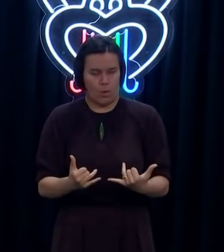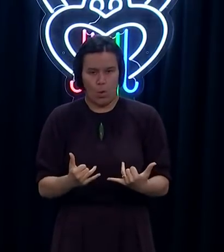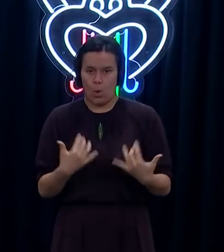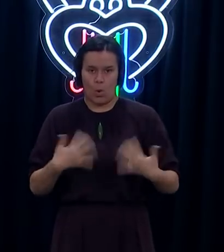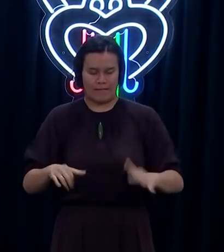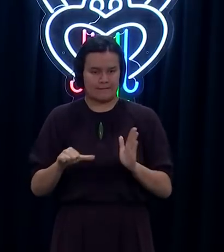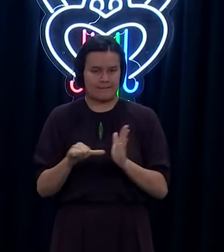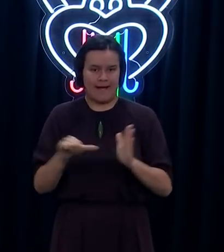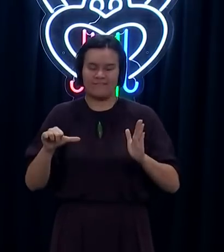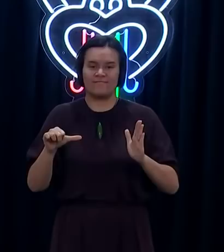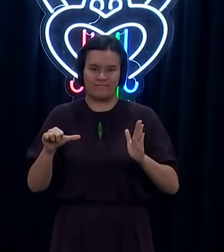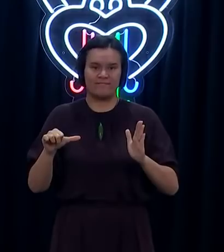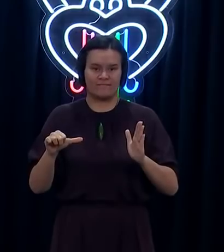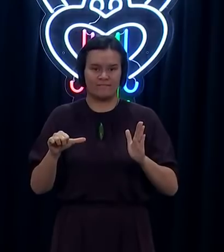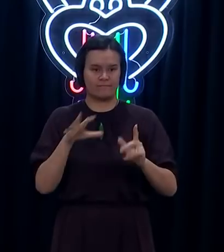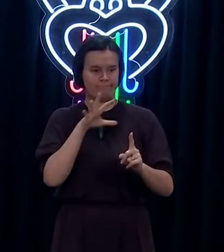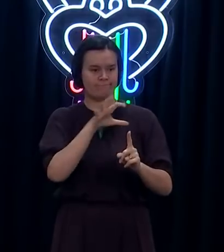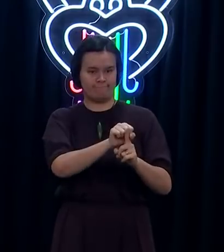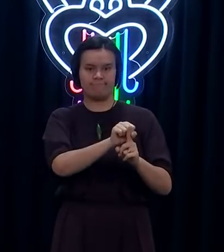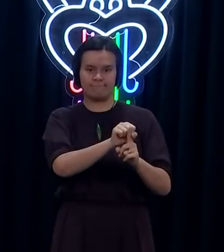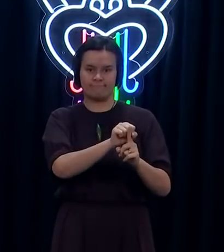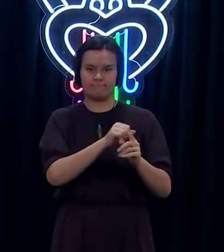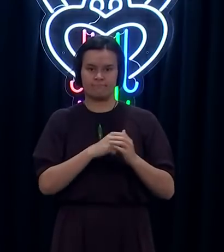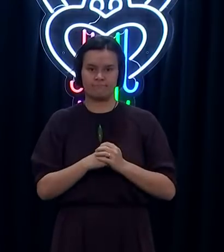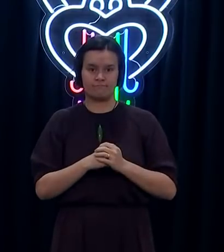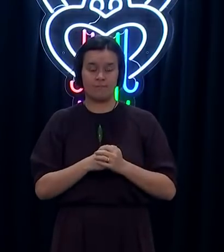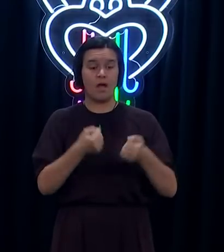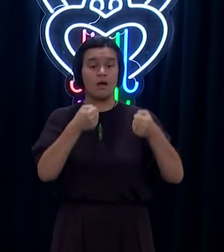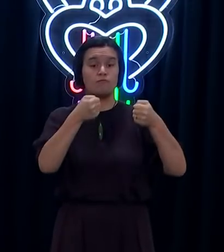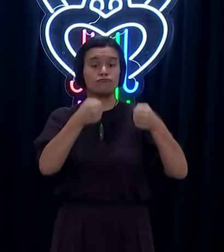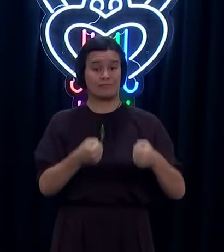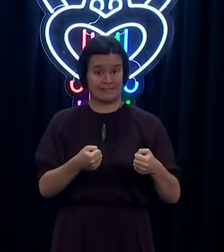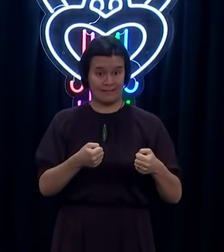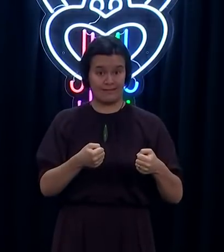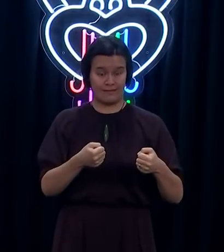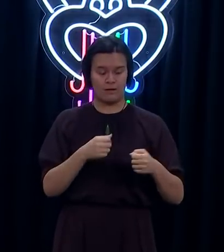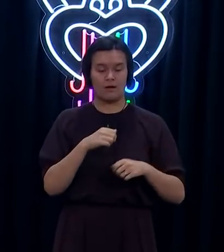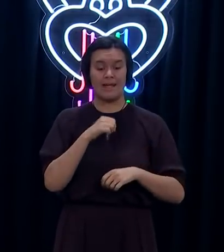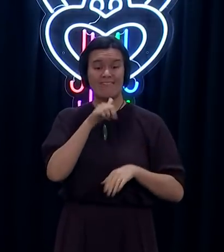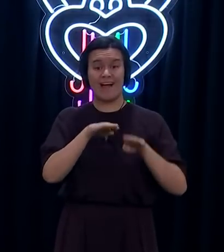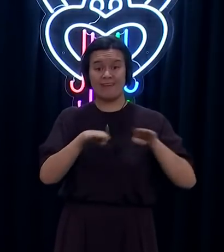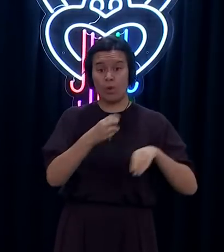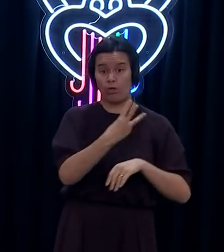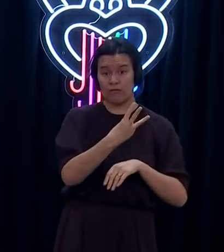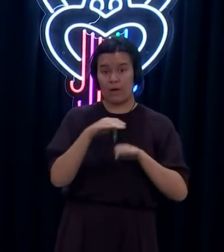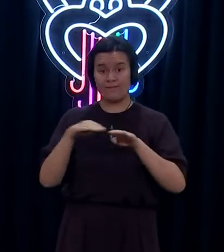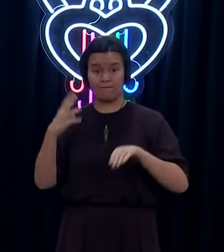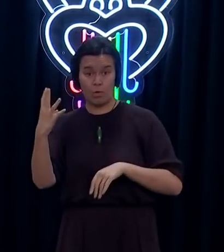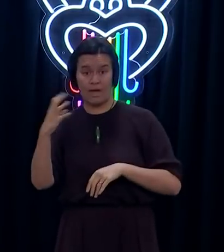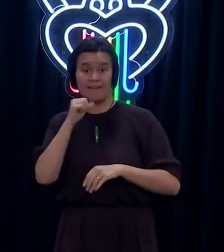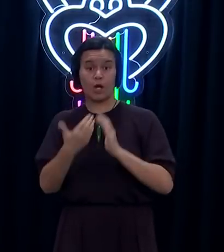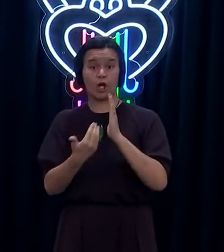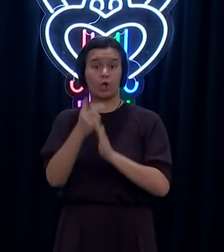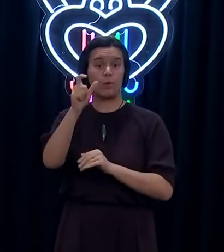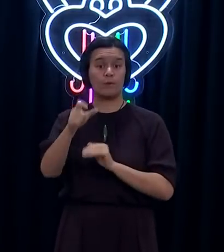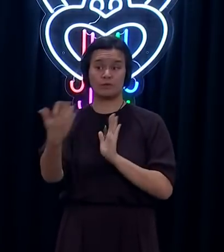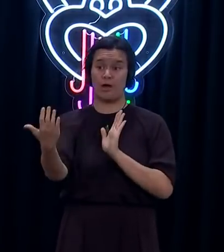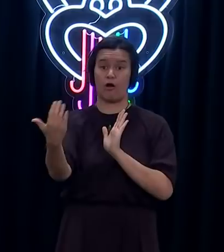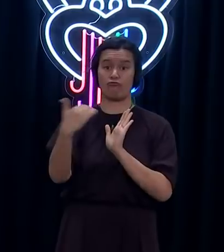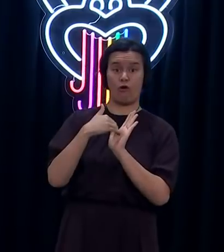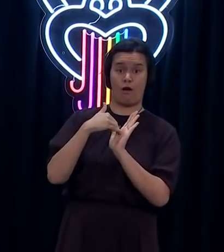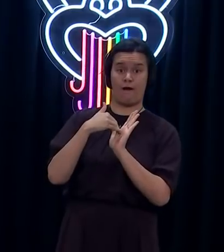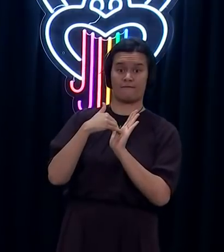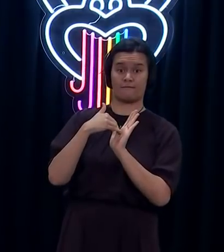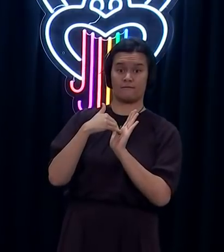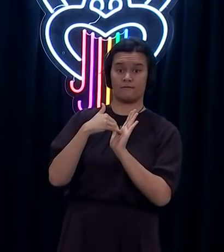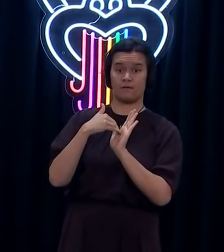led to that detection. Corrections treat, in Level 3 and 4, new incoming prisoners as they would